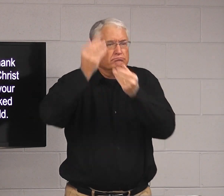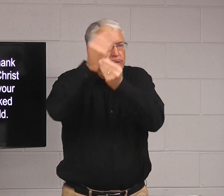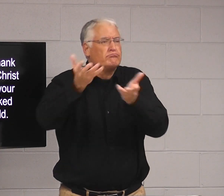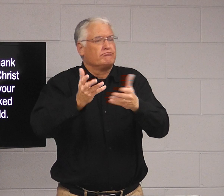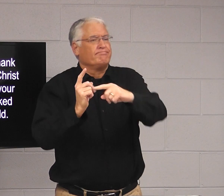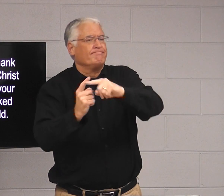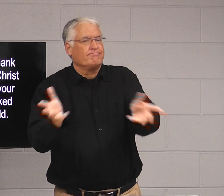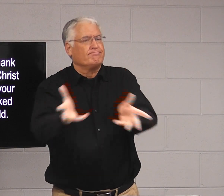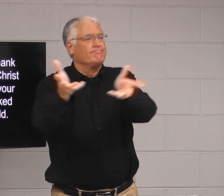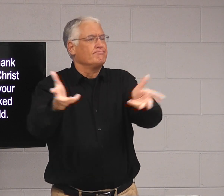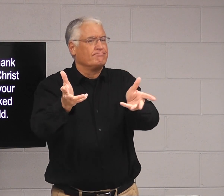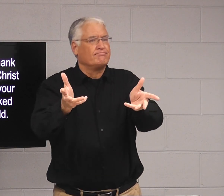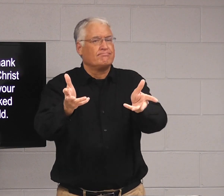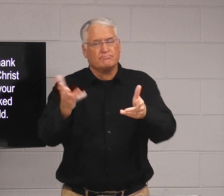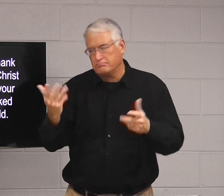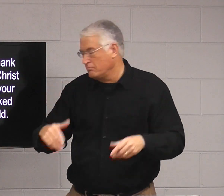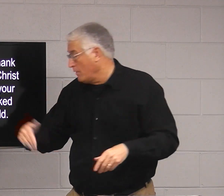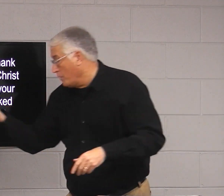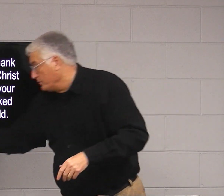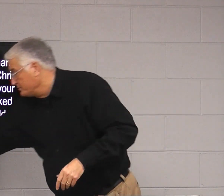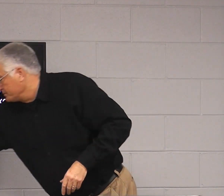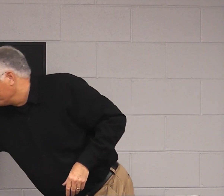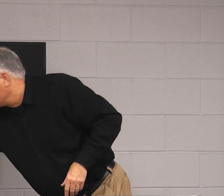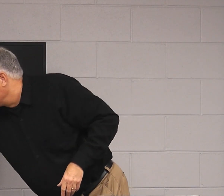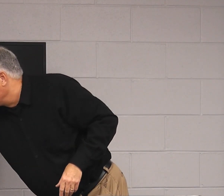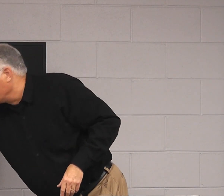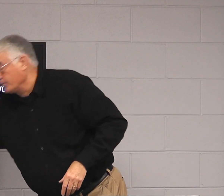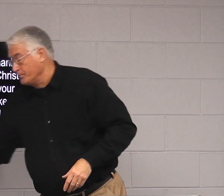church. He was letting everybody know that they were being positive and encouraging.